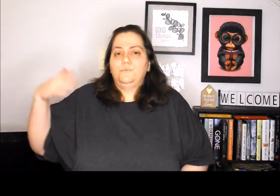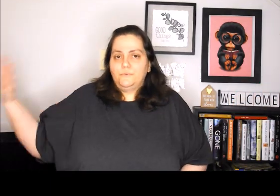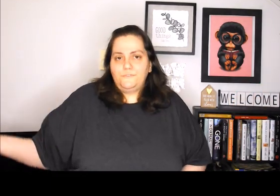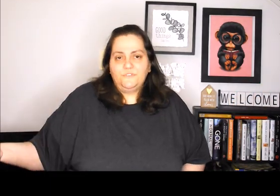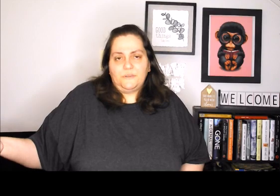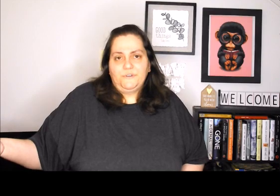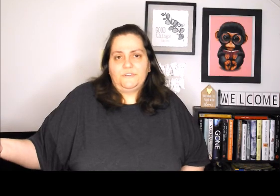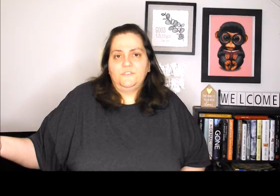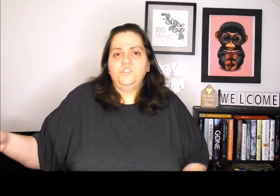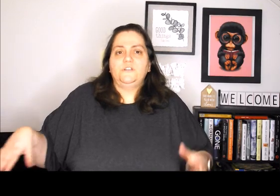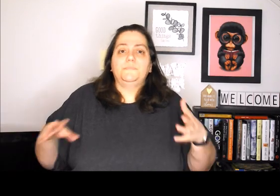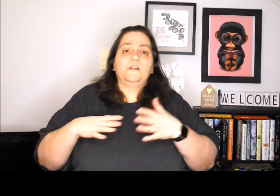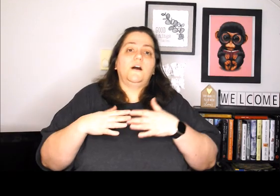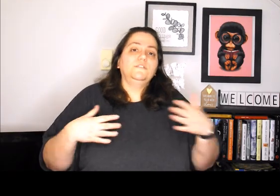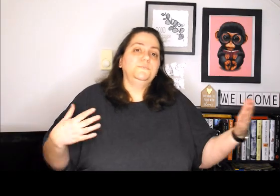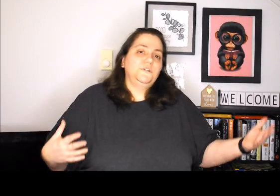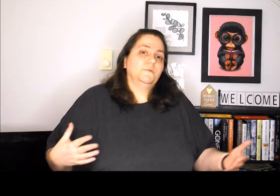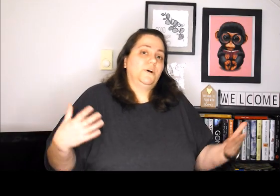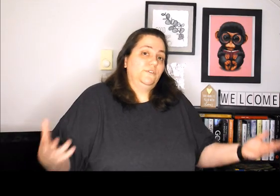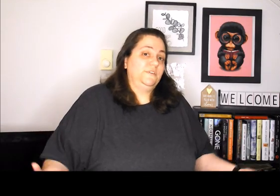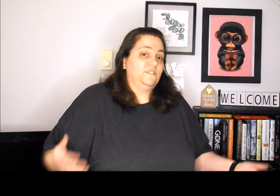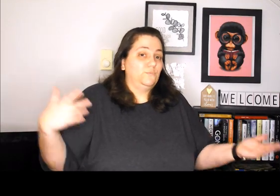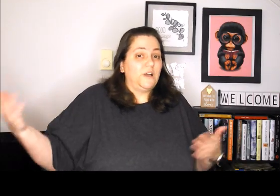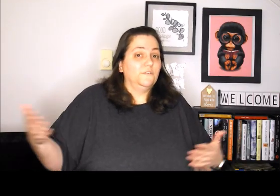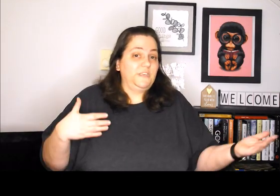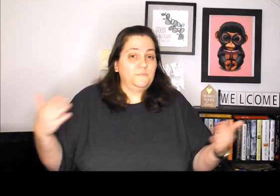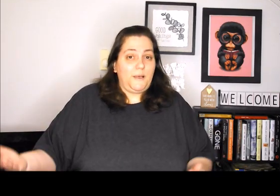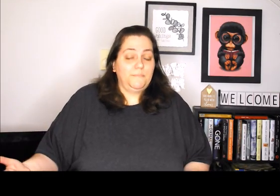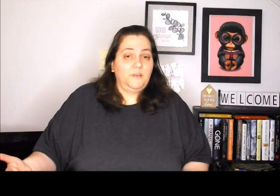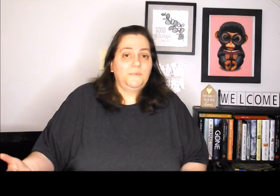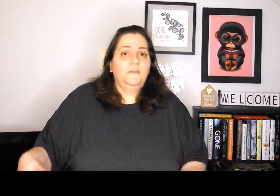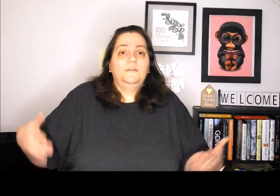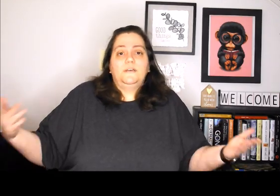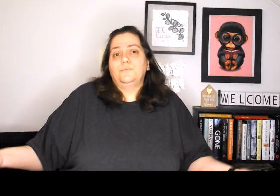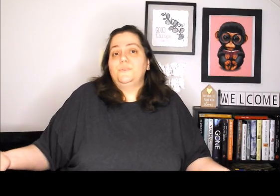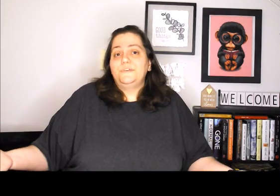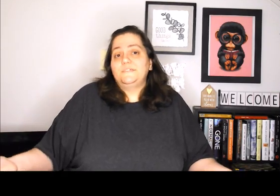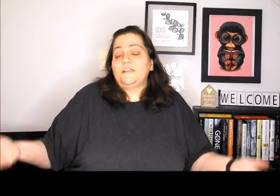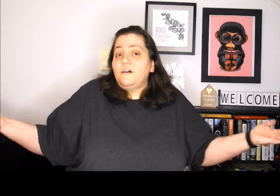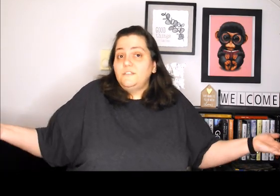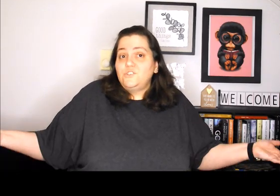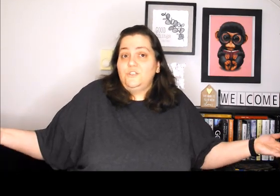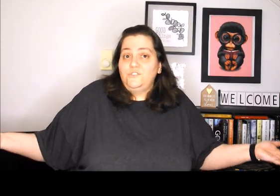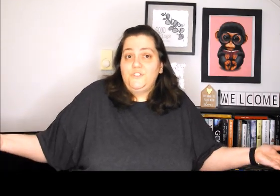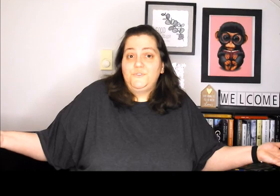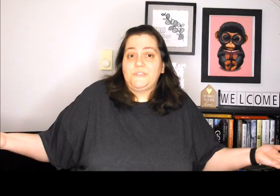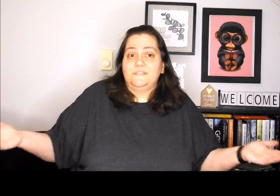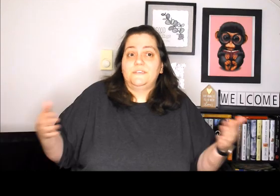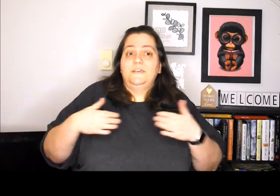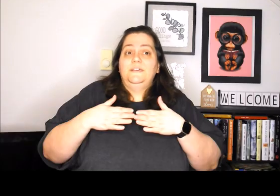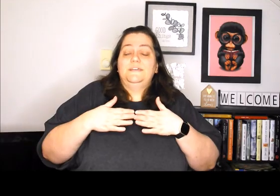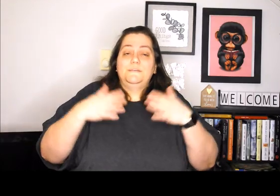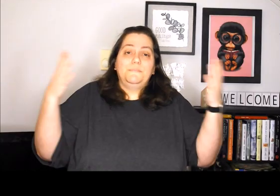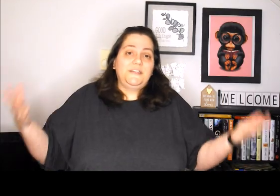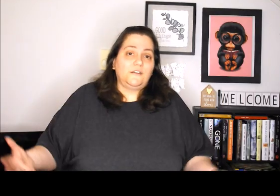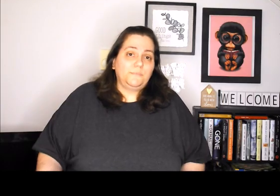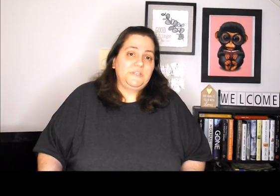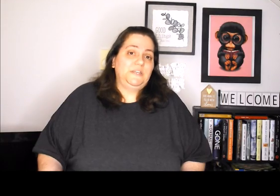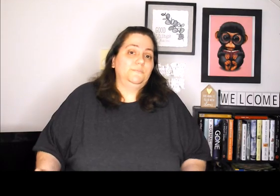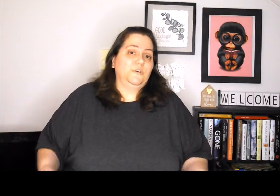will review some books on this channel, but I'll also be talking about other things as well as things pop up. That's one of the reasons I call this channel Genius 2 Cents is it may not all pertain to books.